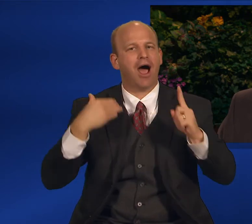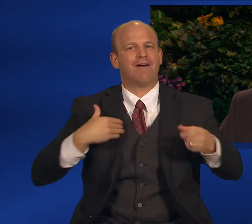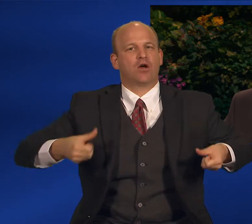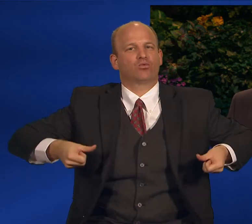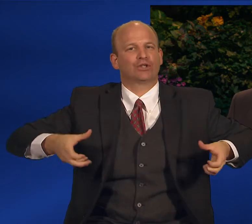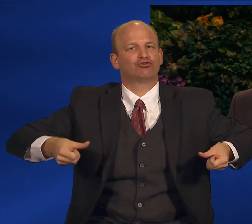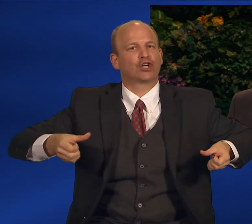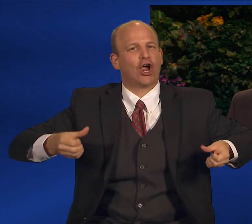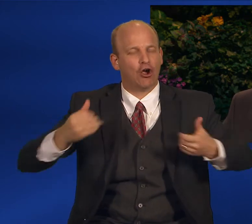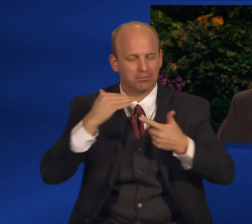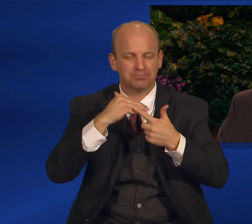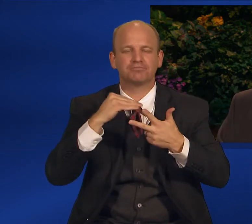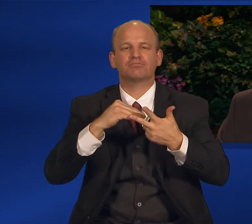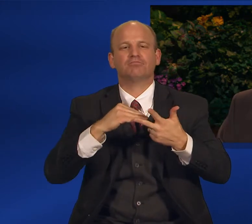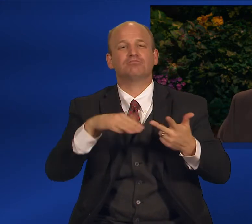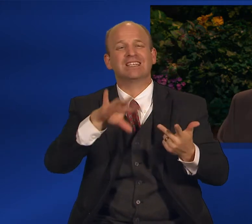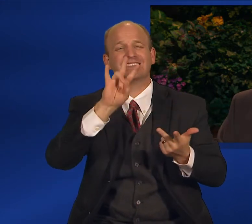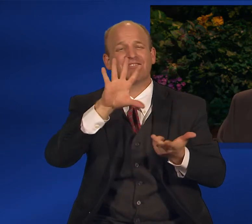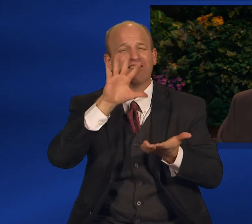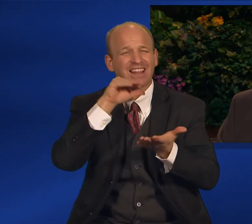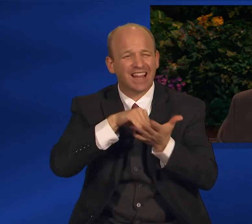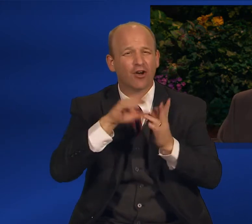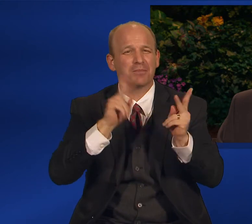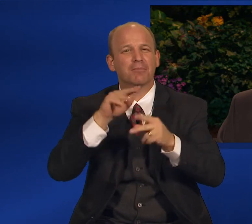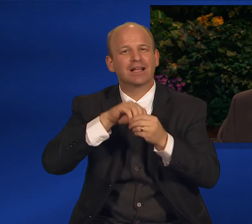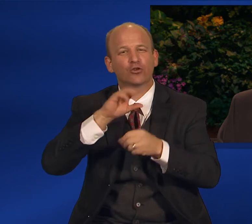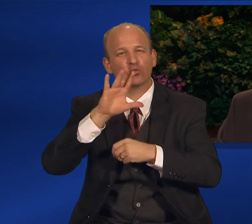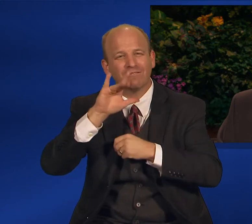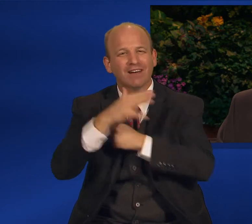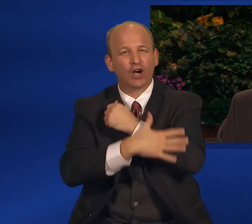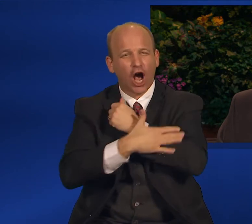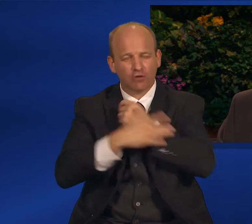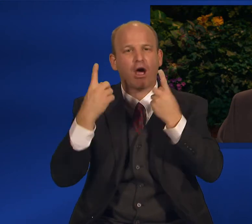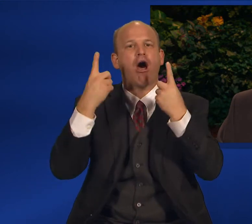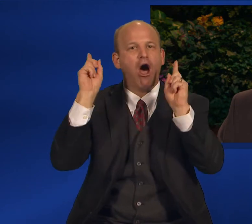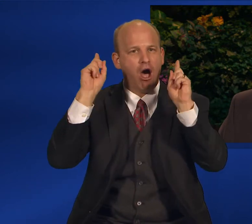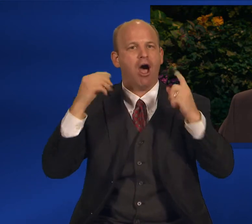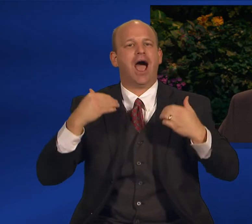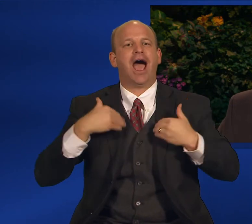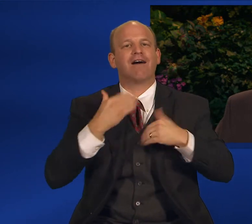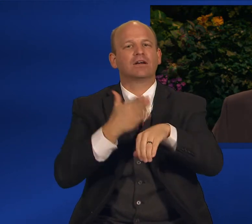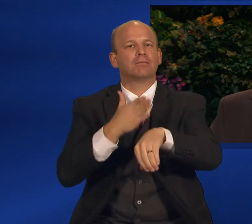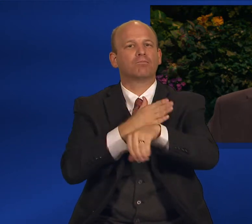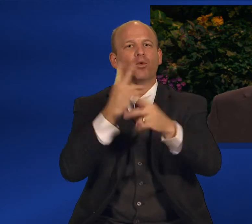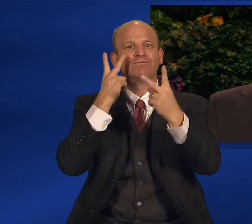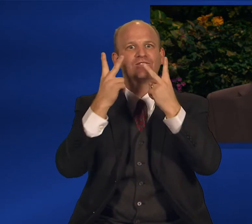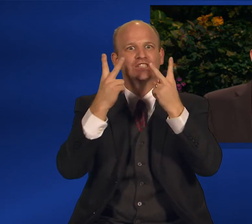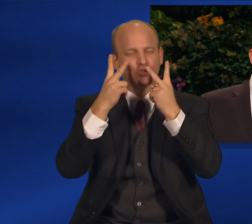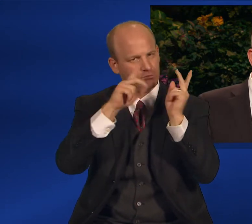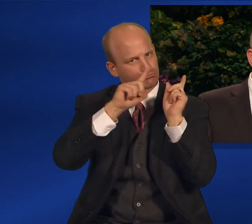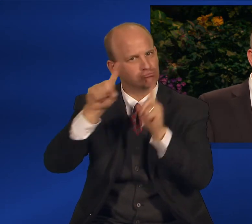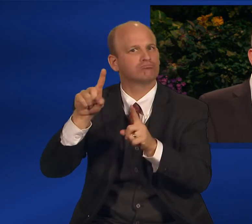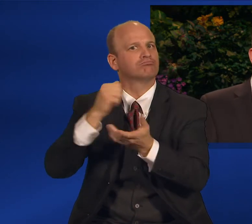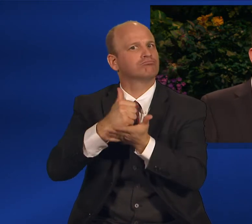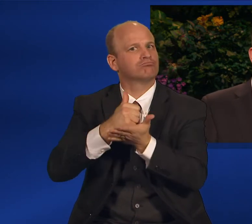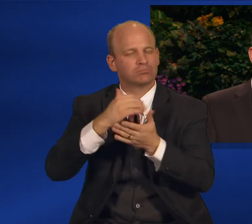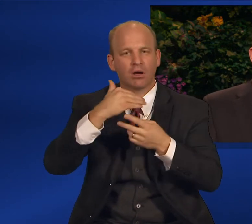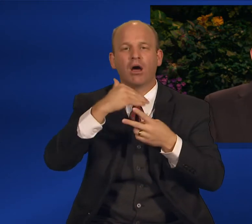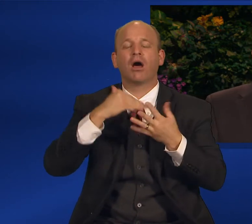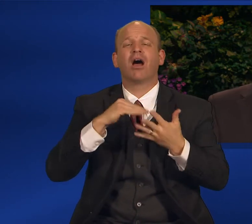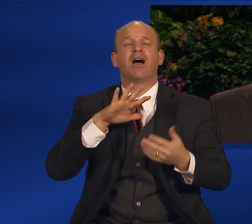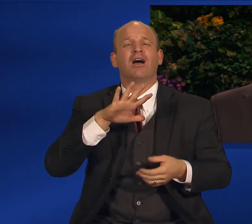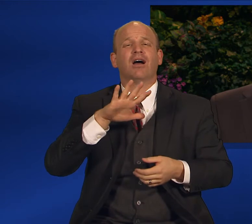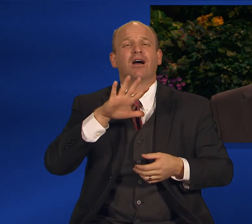75,000 people in 25 countries have improved vision. And people in 52